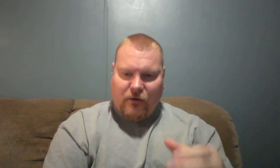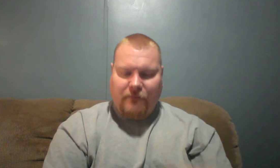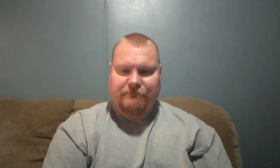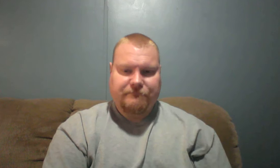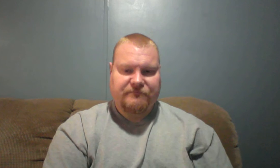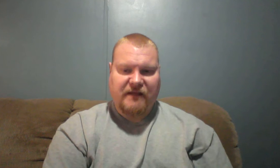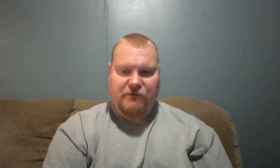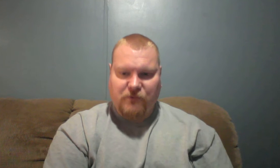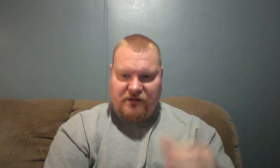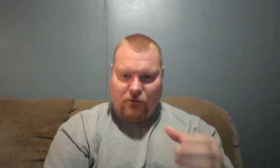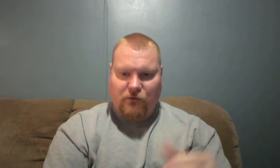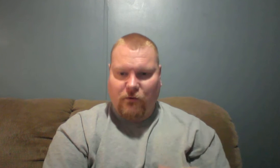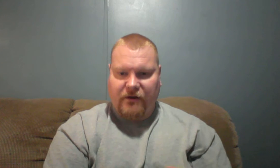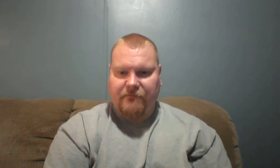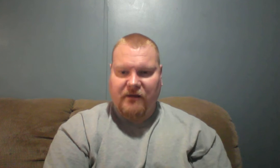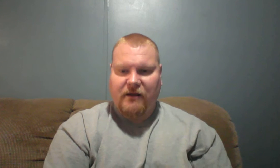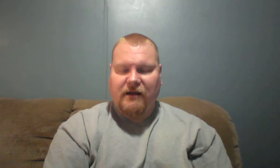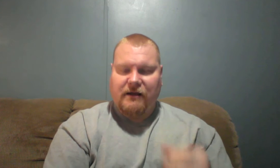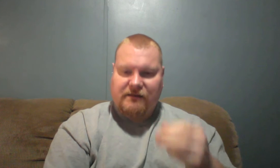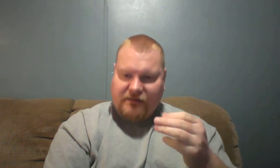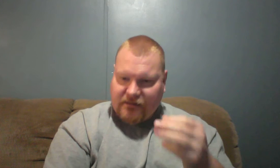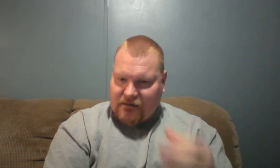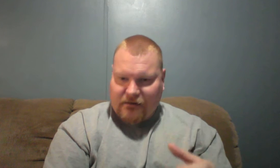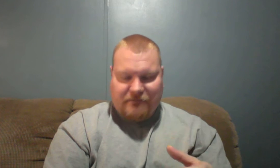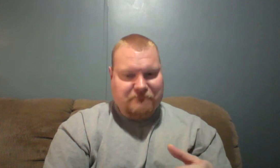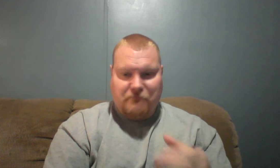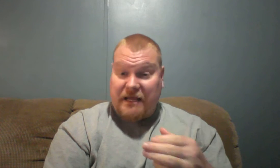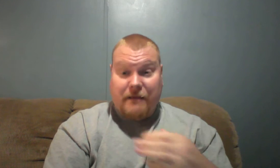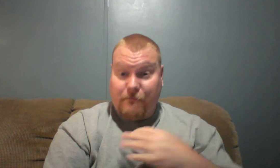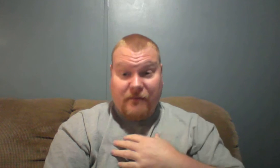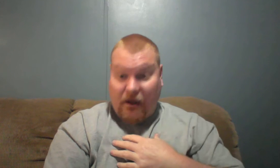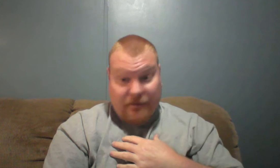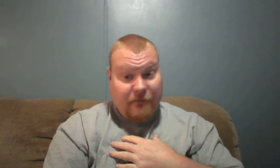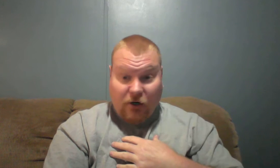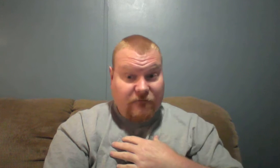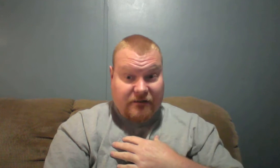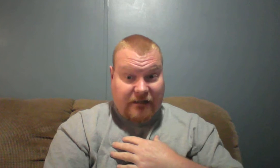well, that was what the Lord wanted. Me not being perfect now.